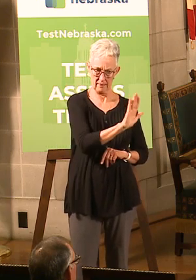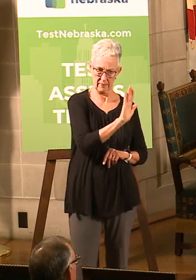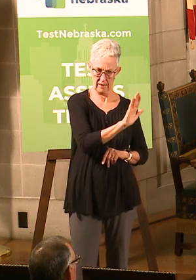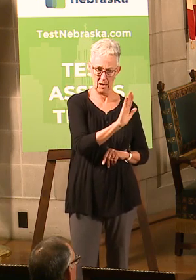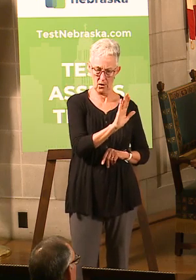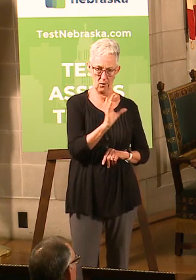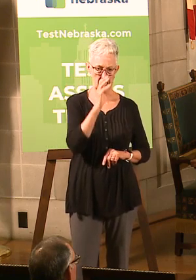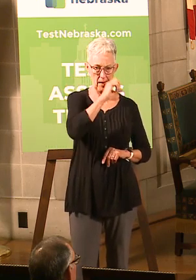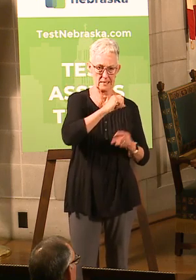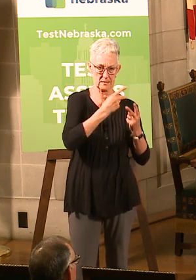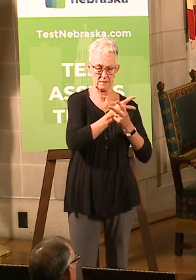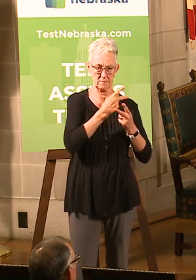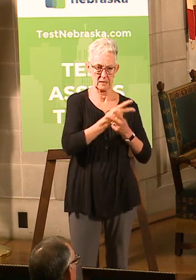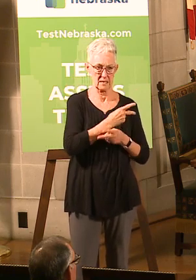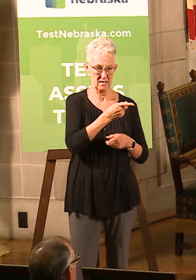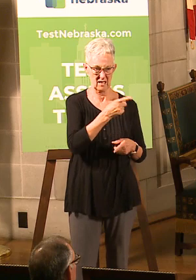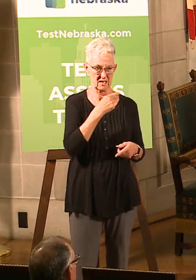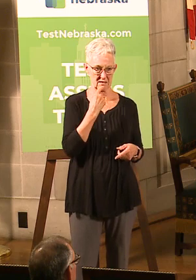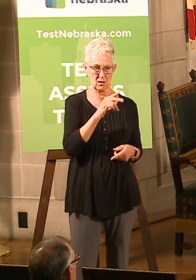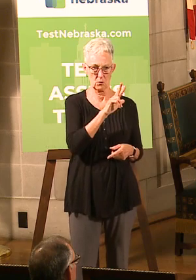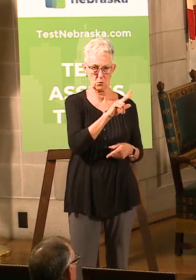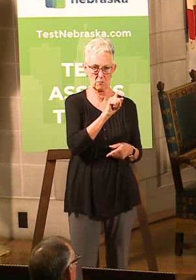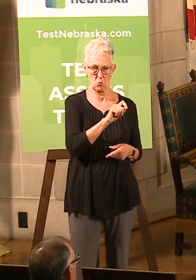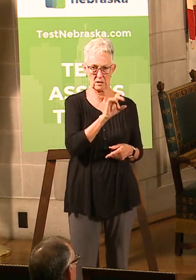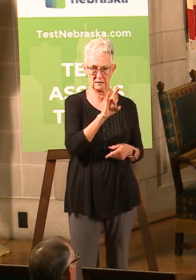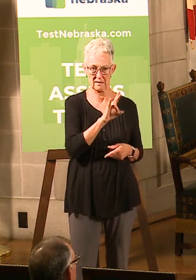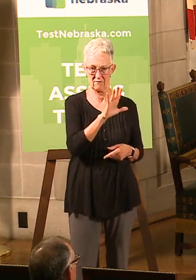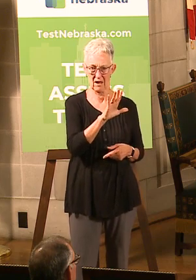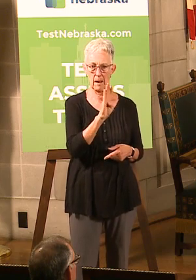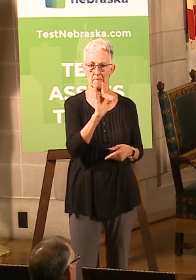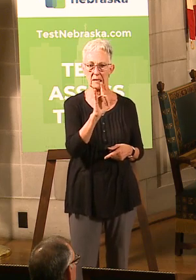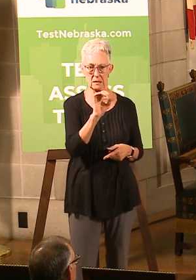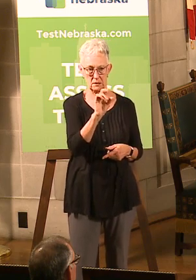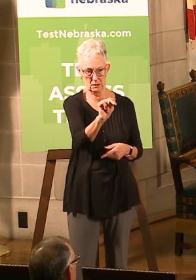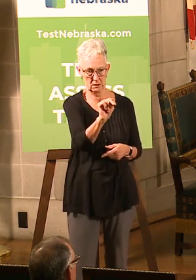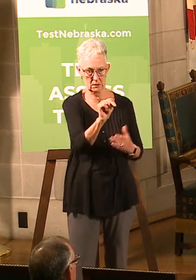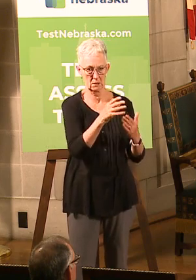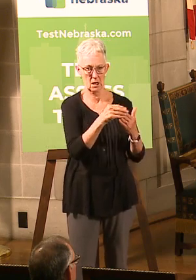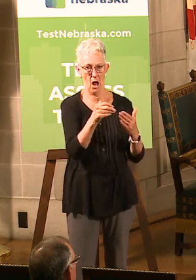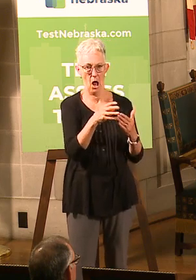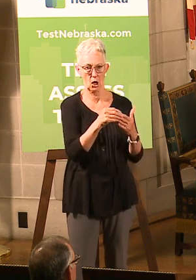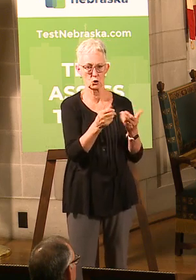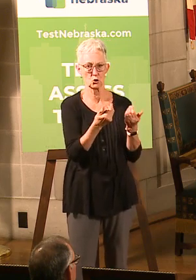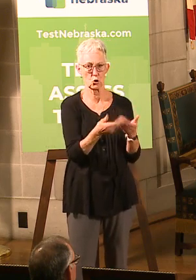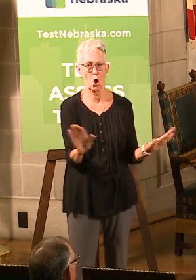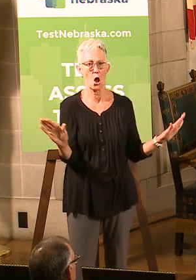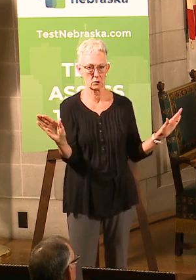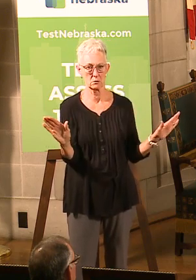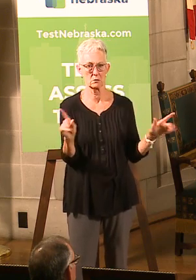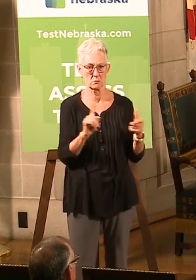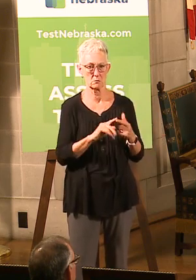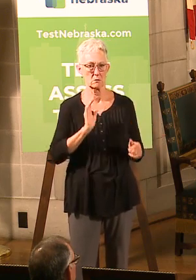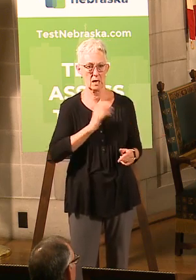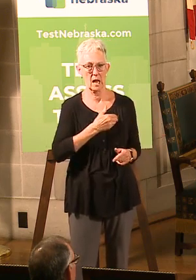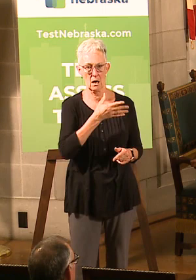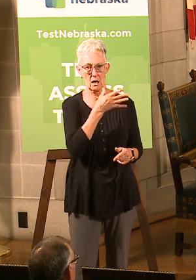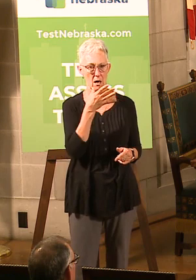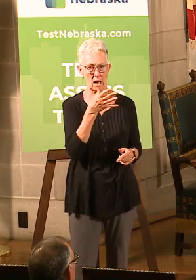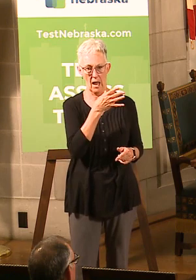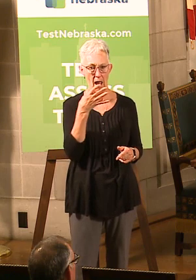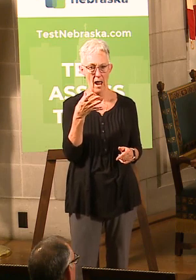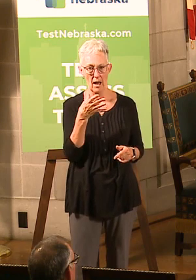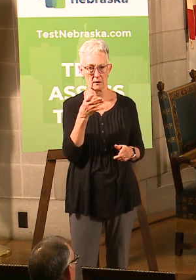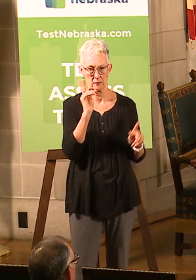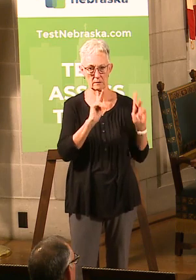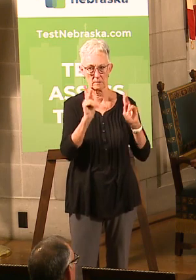Farm Bureau's estimated $3.75 billion worth of agricultural damage to the state of Nebraska's ag sector due to COVID-19.